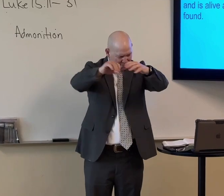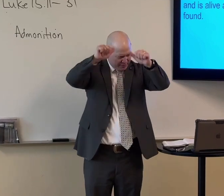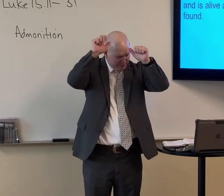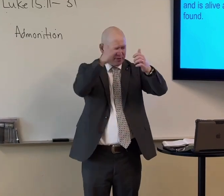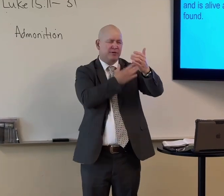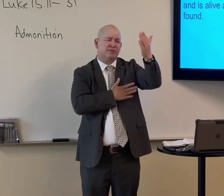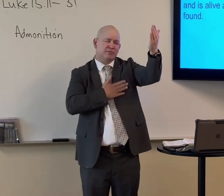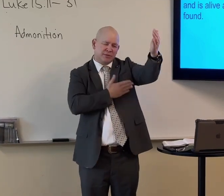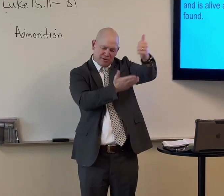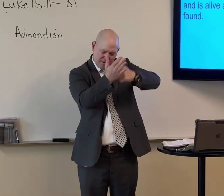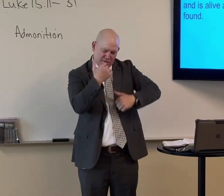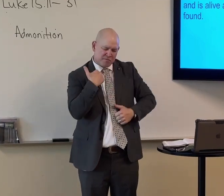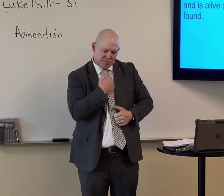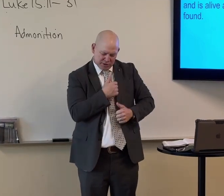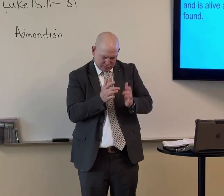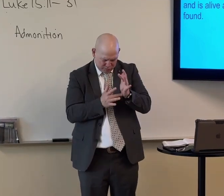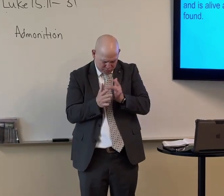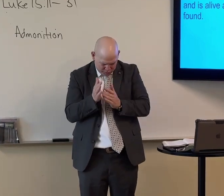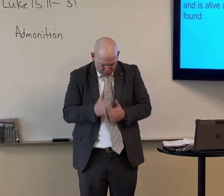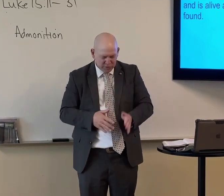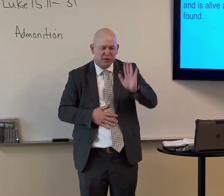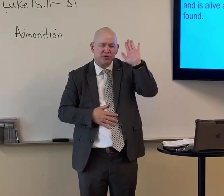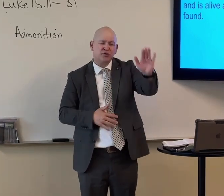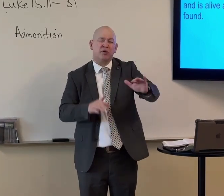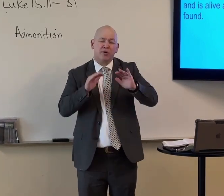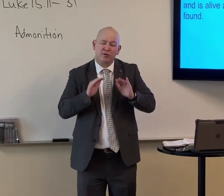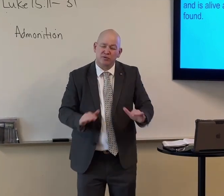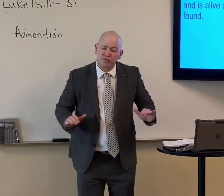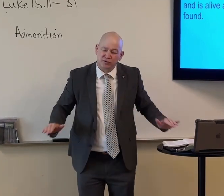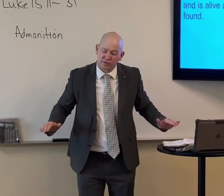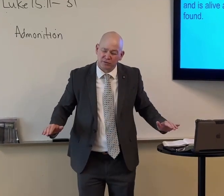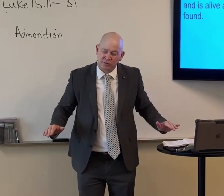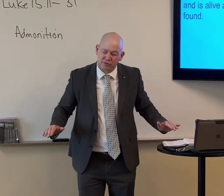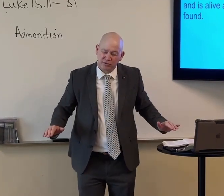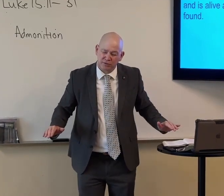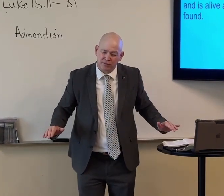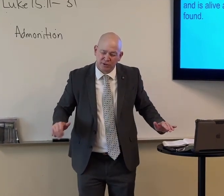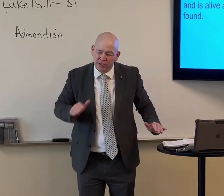Heavenly Father. Please help us. Christians. We are your children.